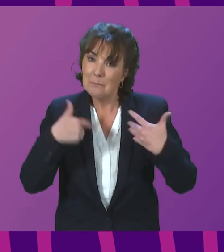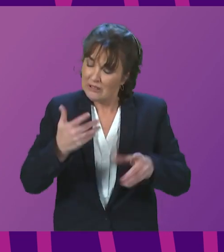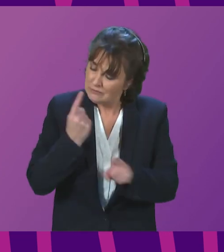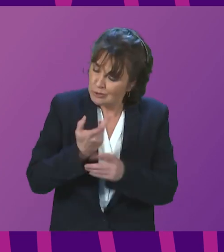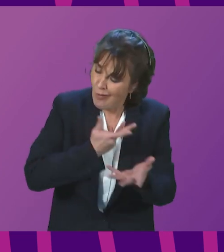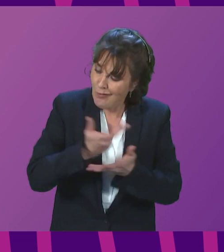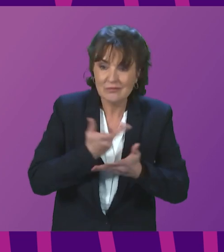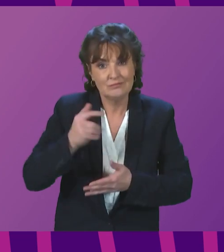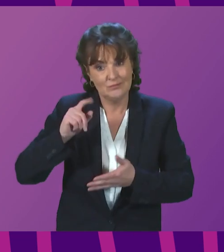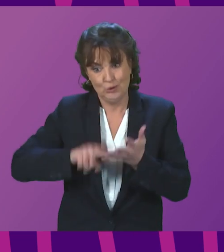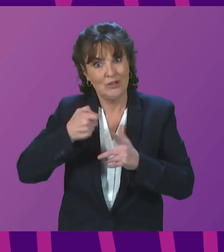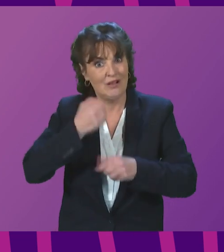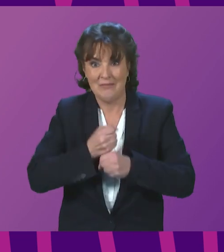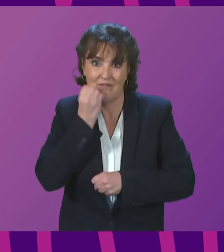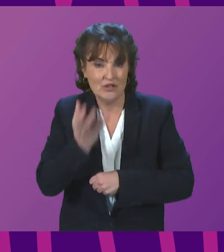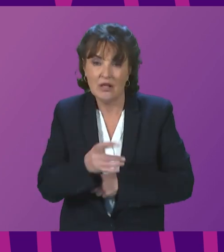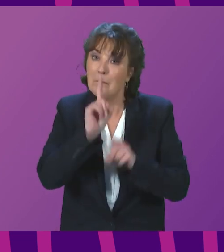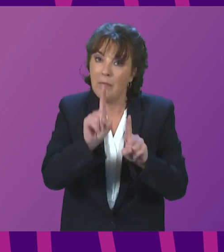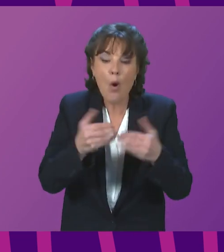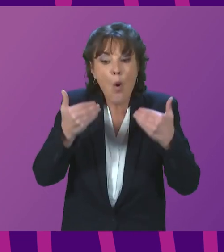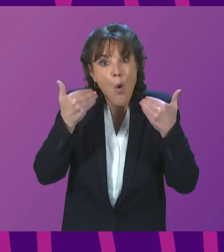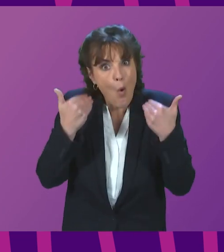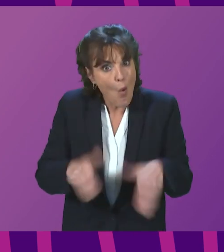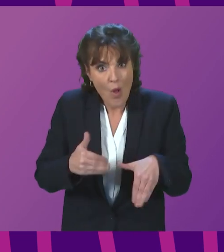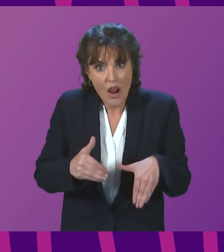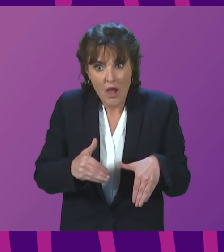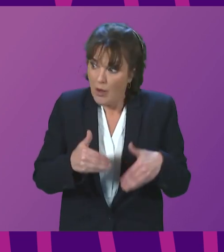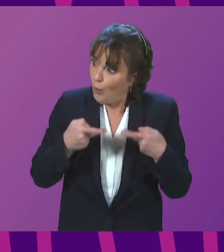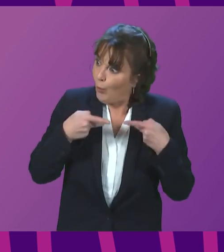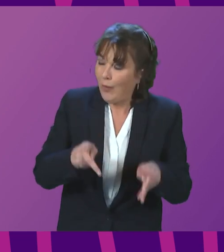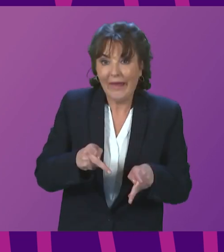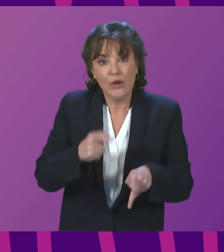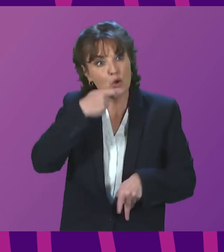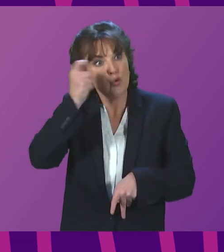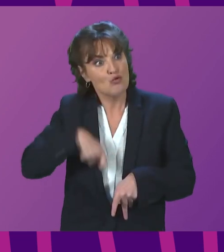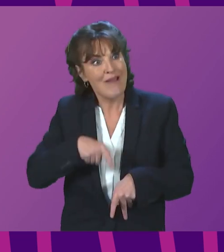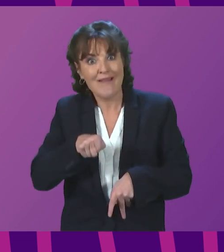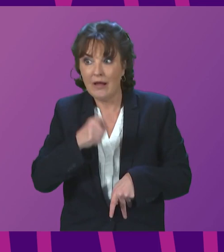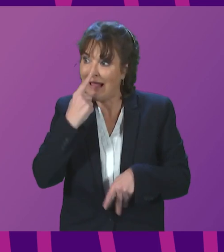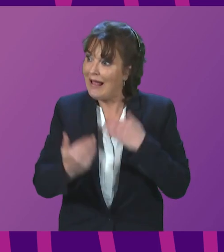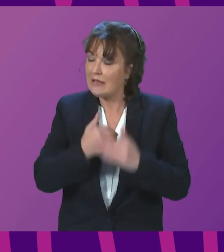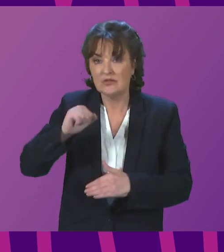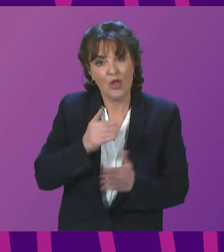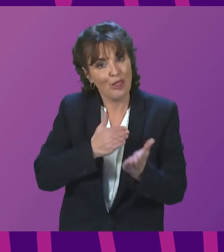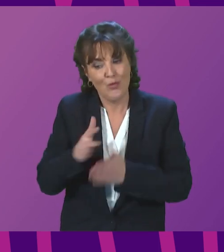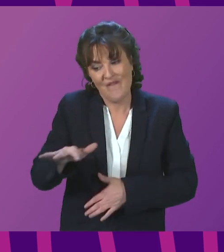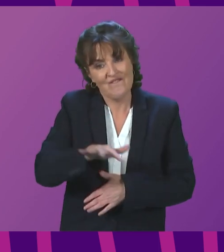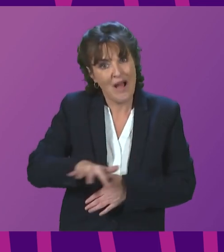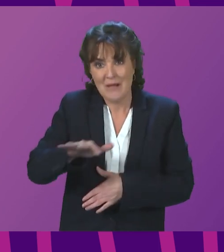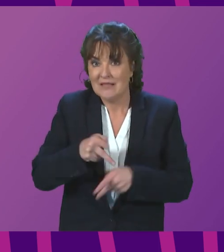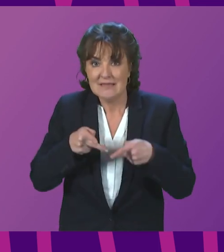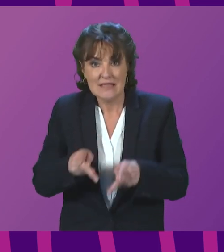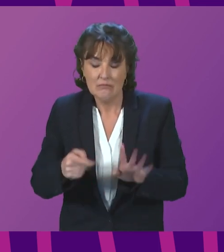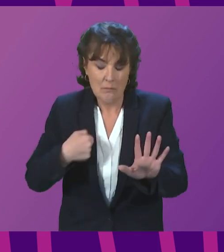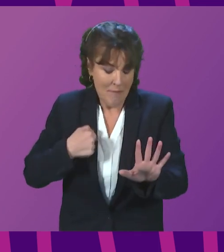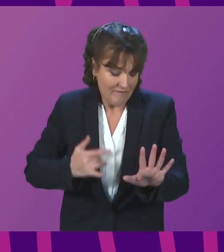route open for Ukrainians is the family reunification scheme. It is still too limited, in my view, but